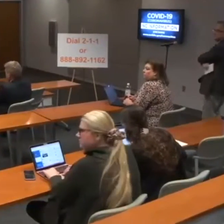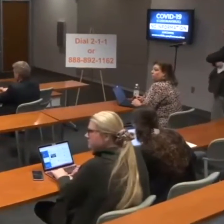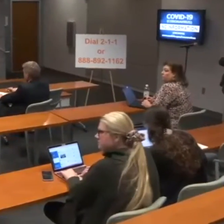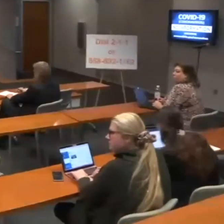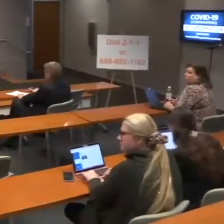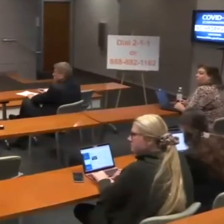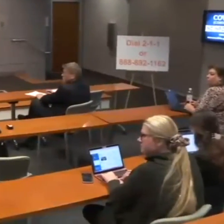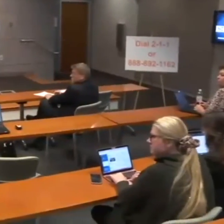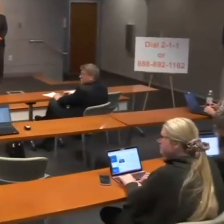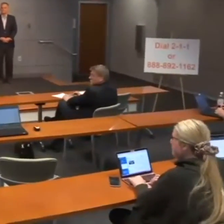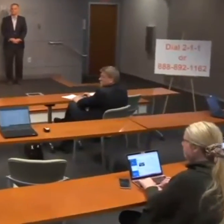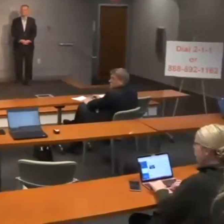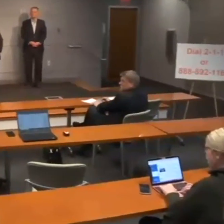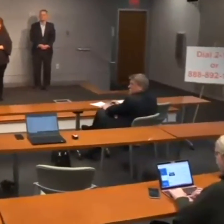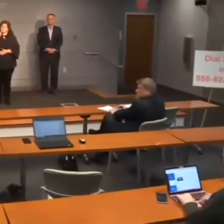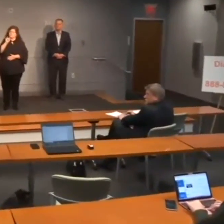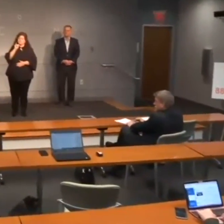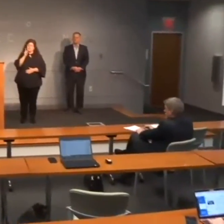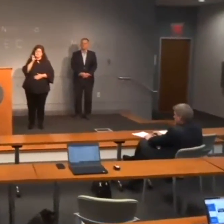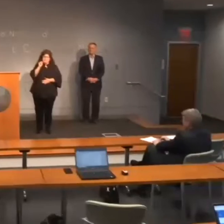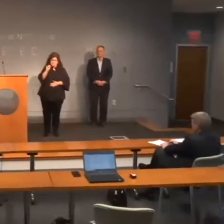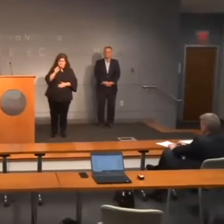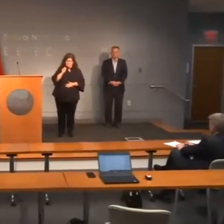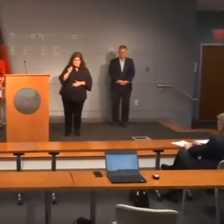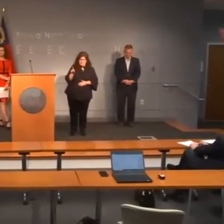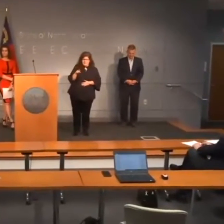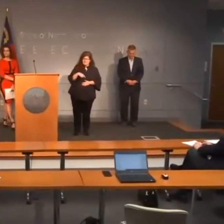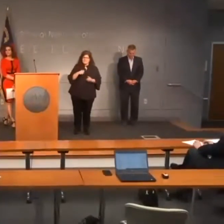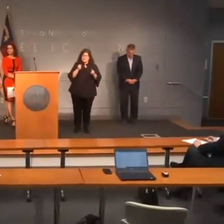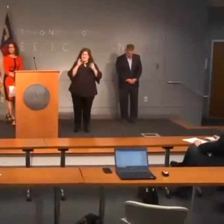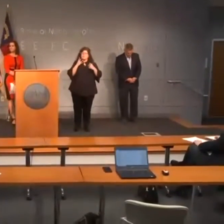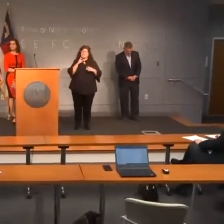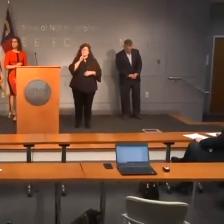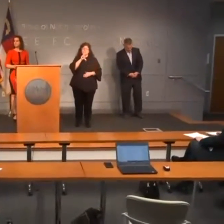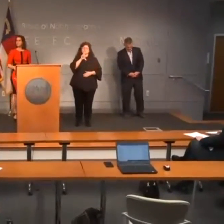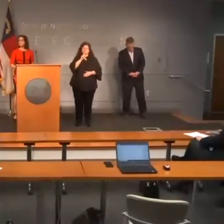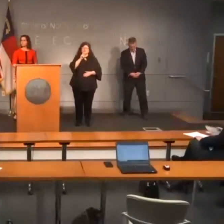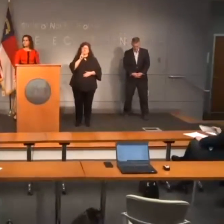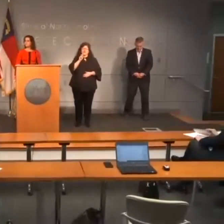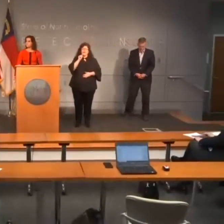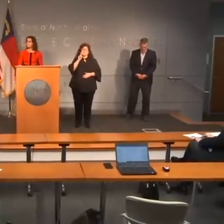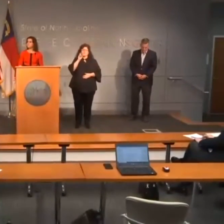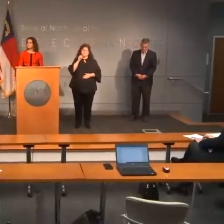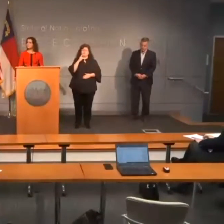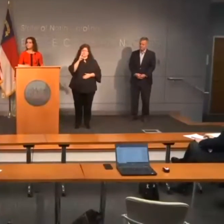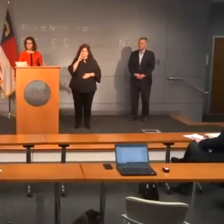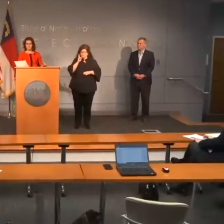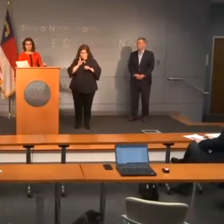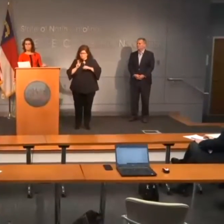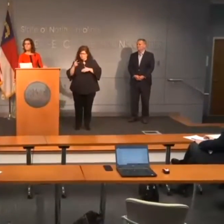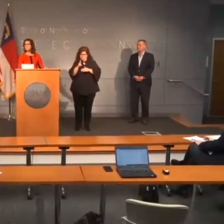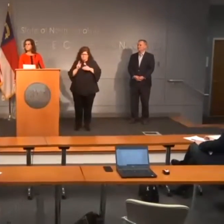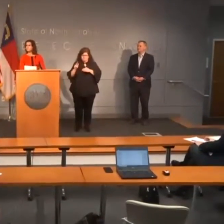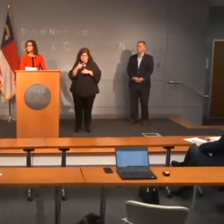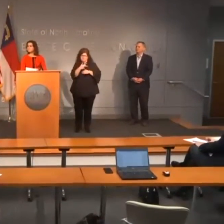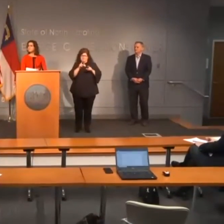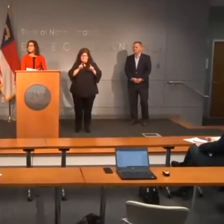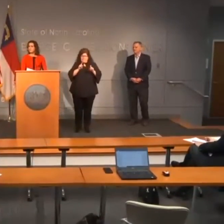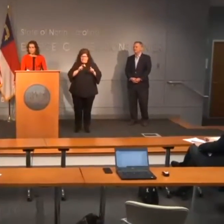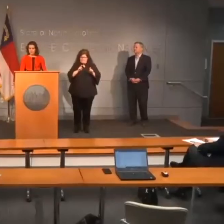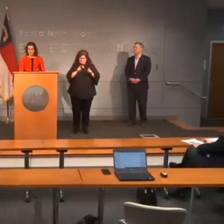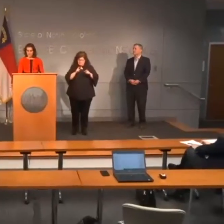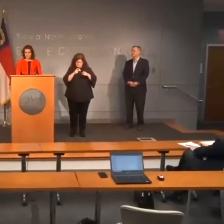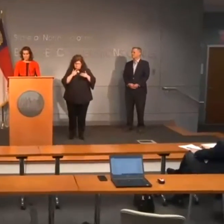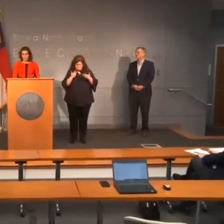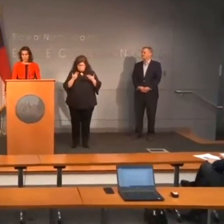Yes, questions for Dr. Clifton. How many drive-thru labs do we have now in the sample of our collection sites?